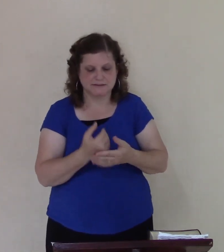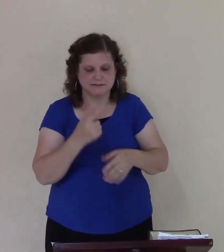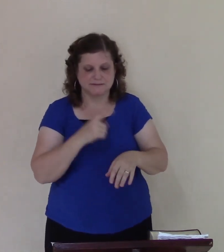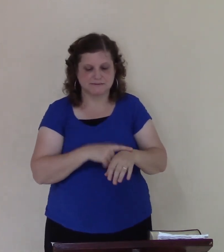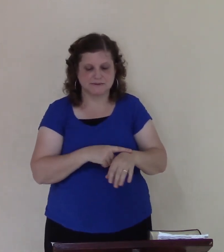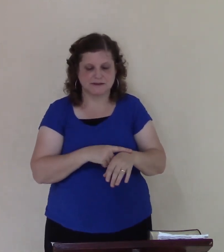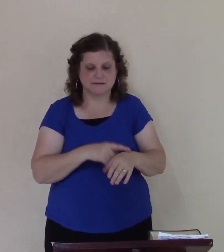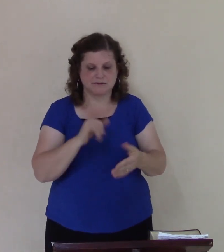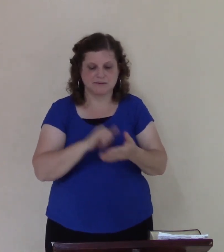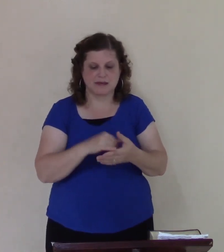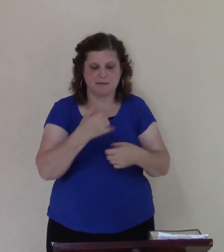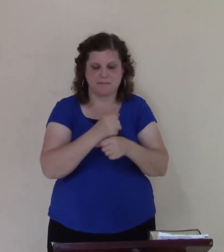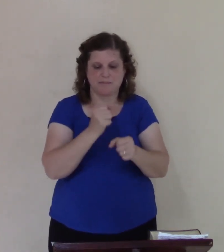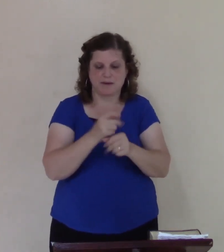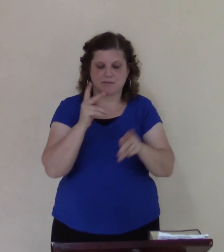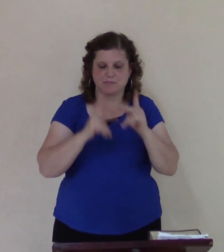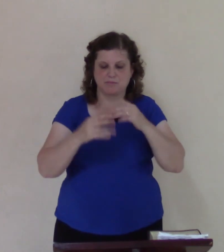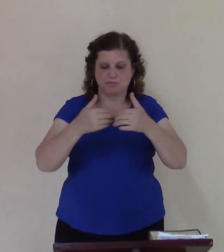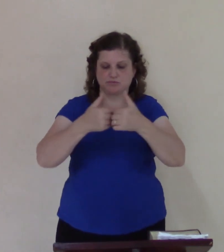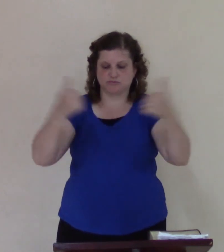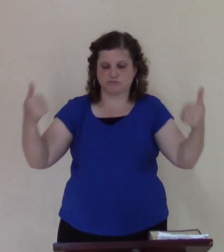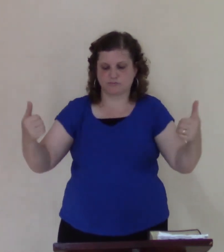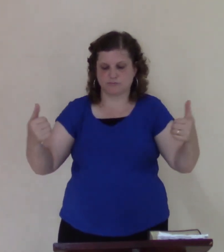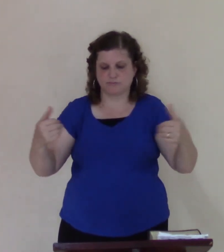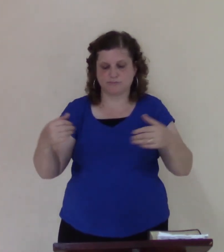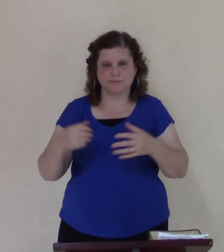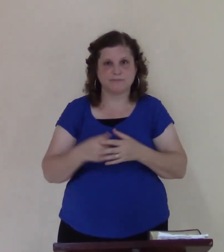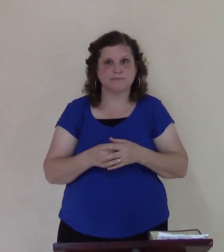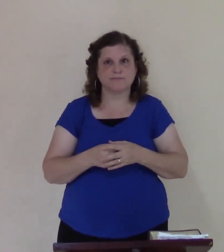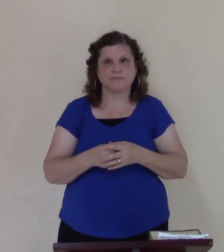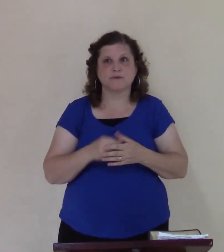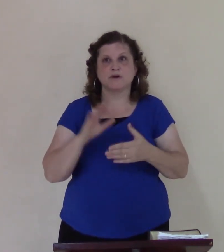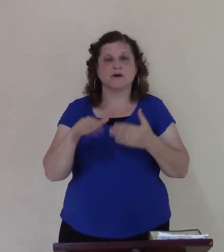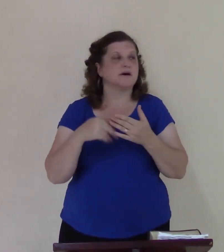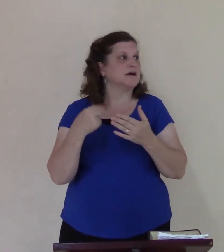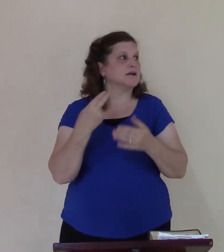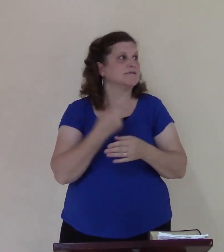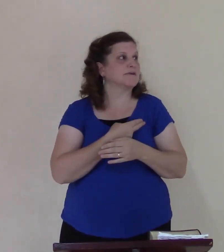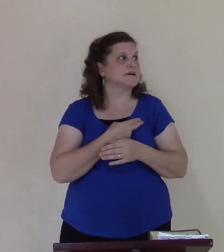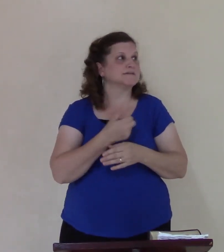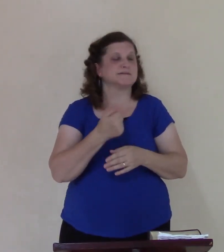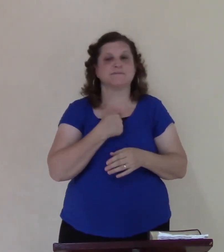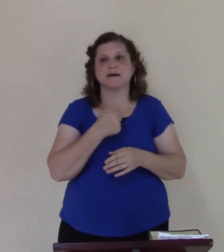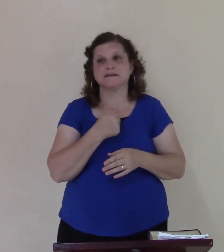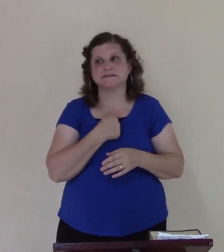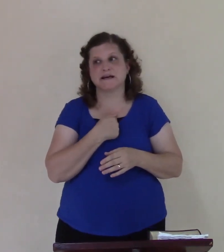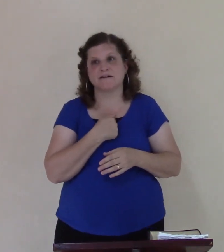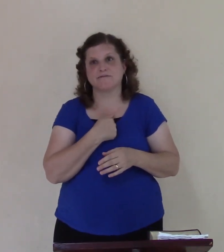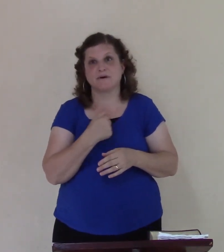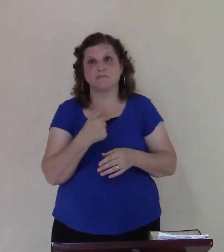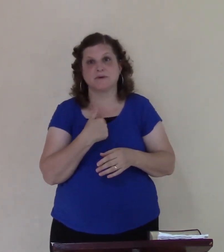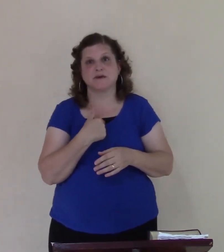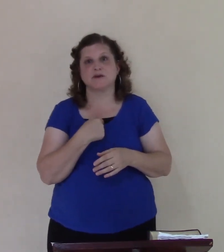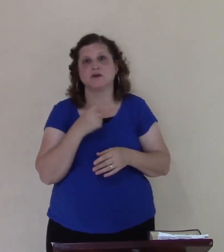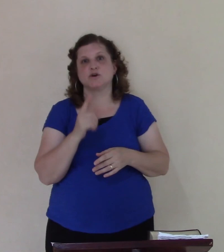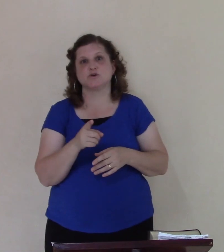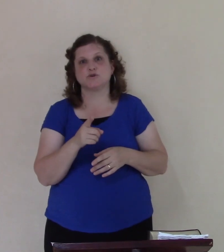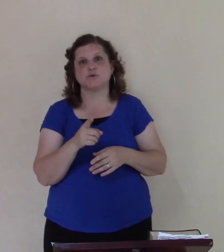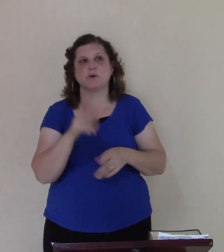away that's not something to resolve and so all of us myself me you those that's not going lie to me